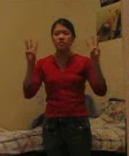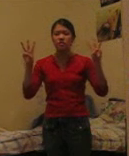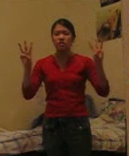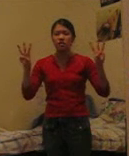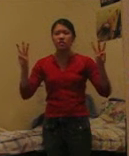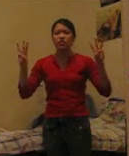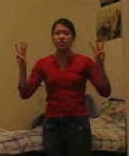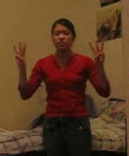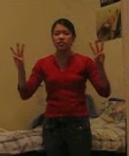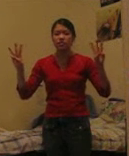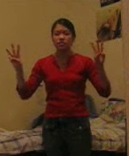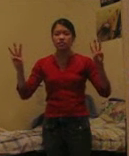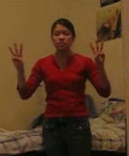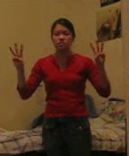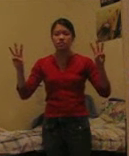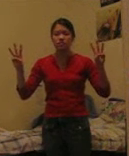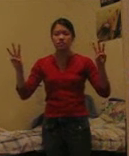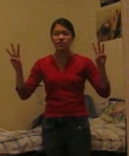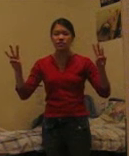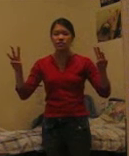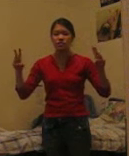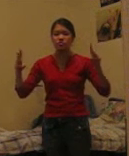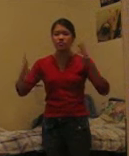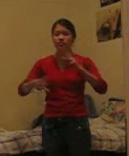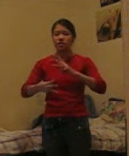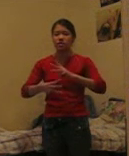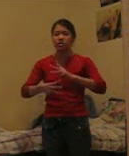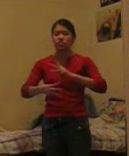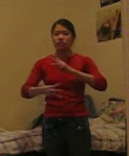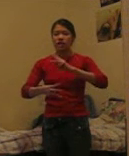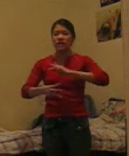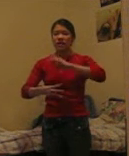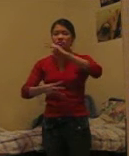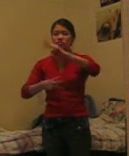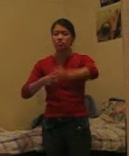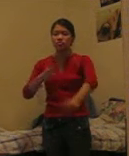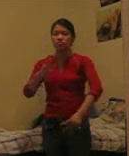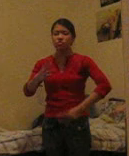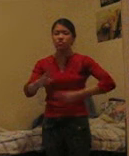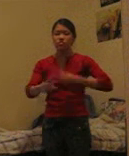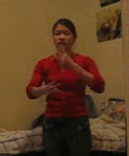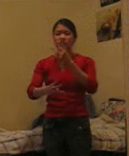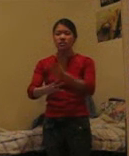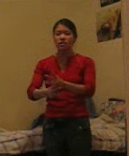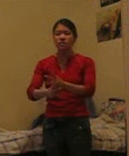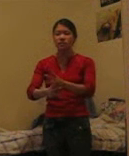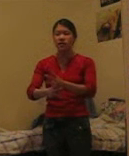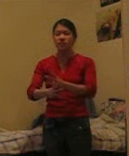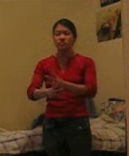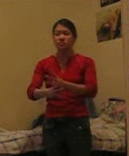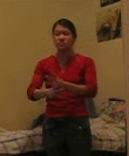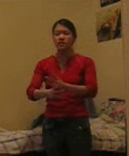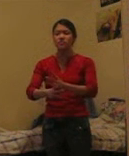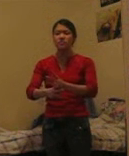you're going to make threes with your fingers. Your right hand is going to circle around and land on the left.